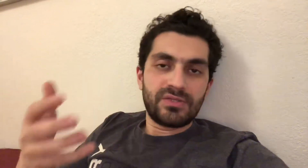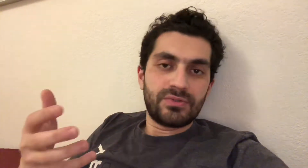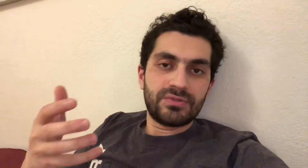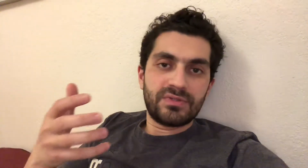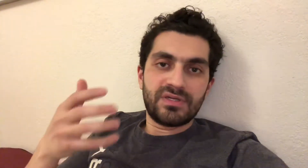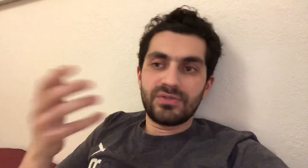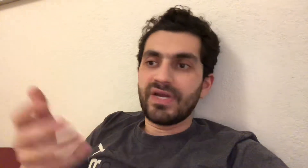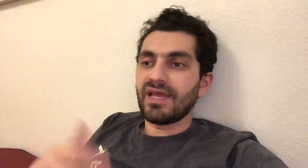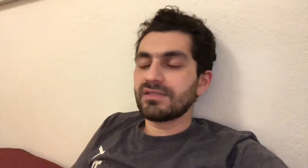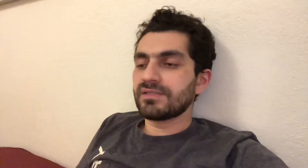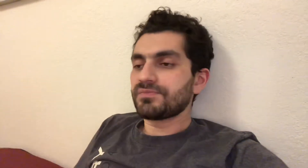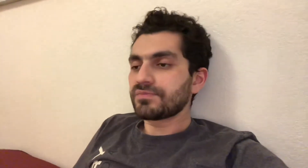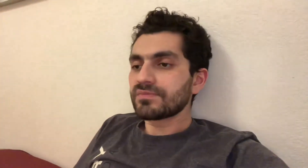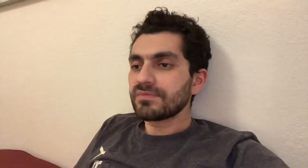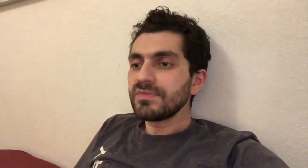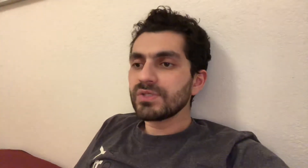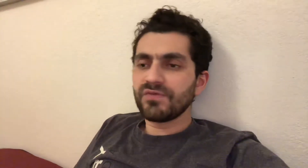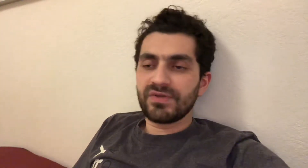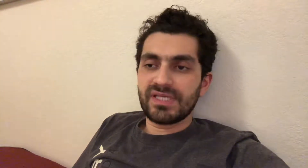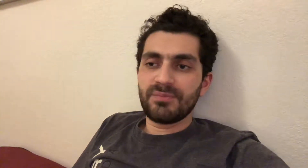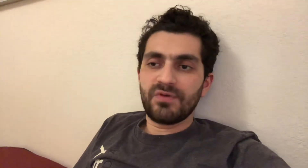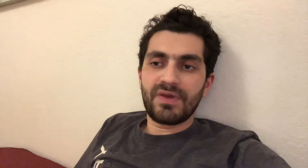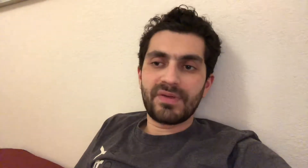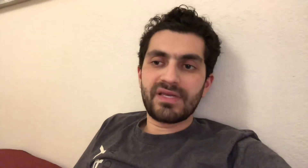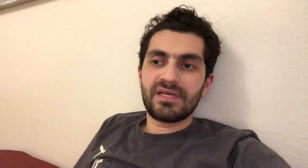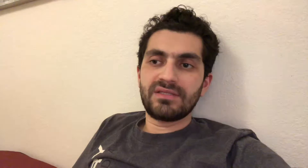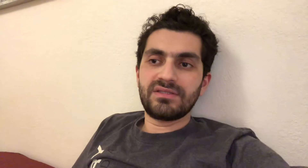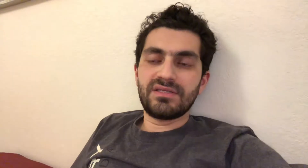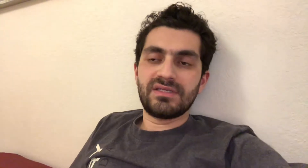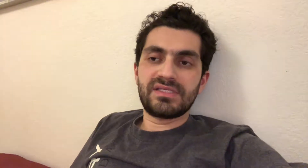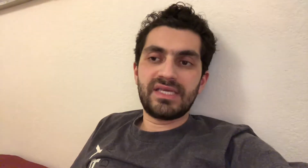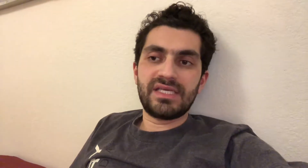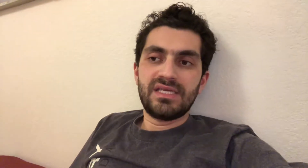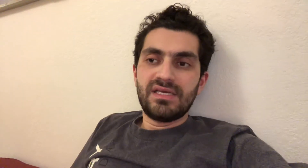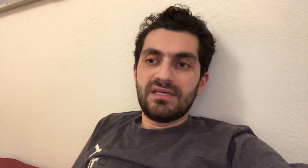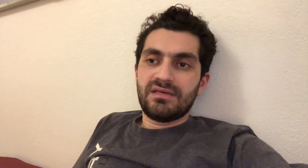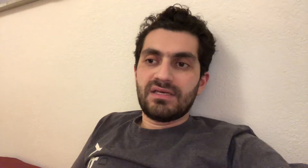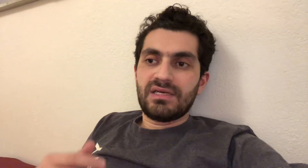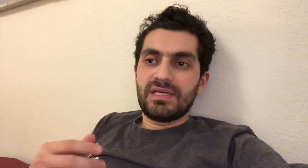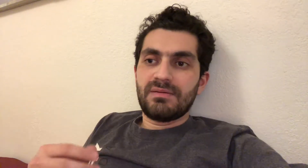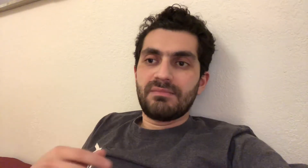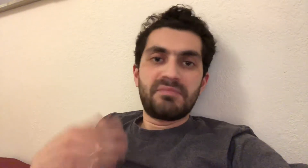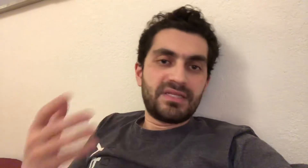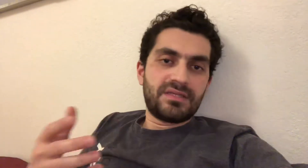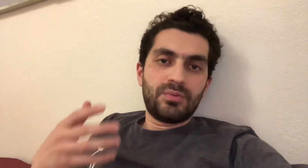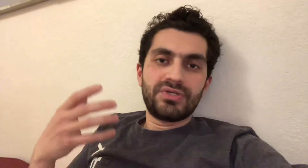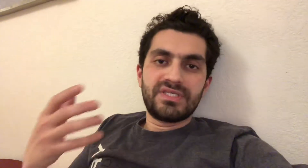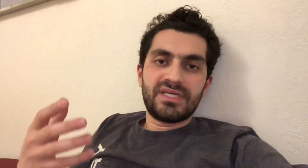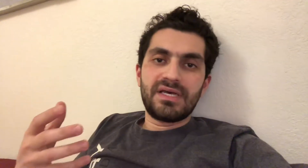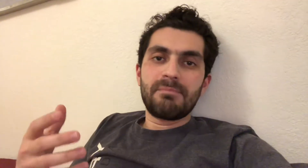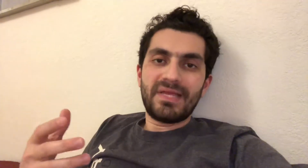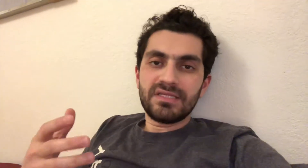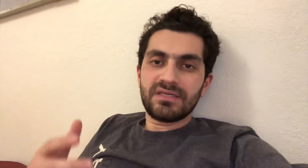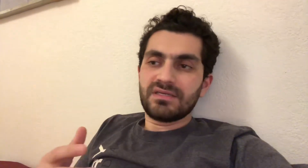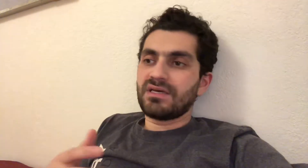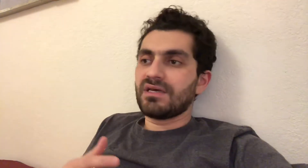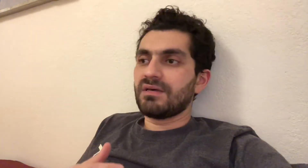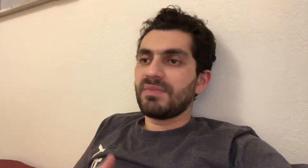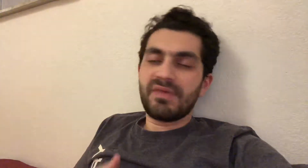your your hands. So, for example, if I want to say milk, the word milk, maybe